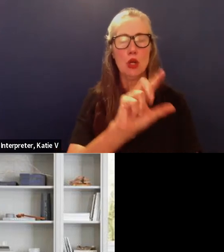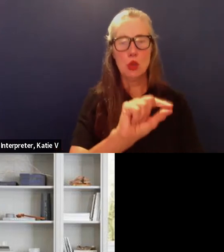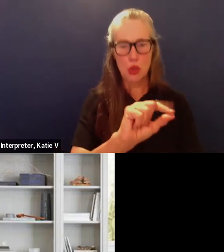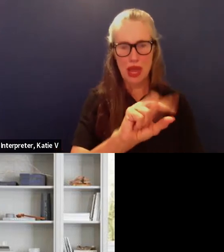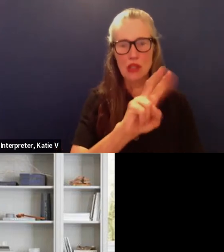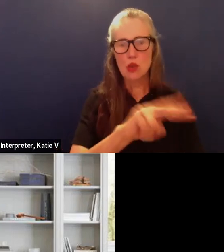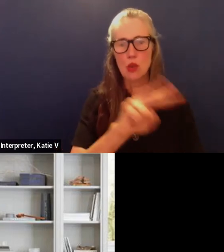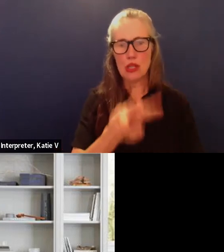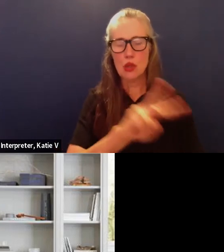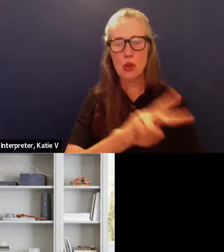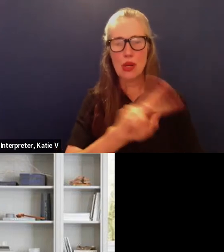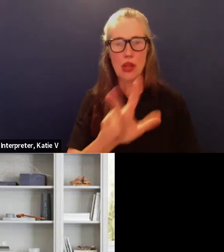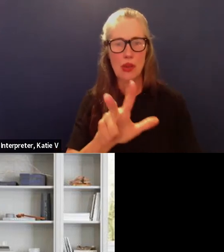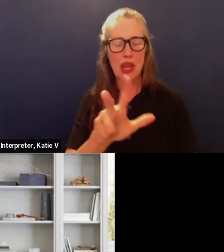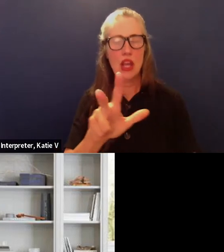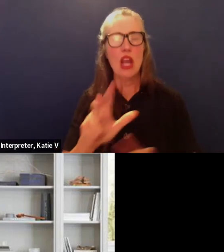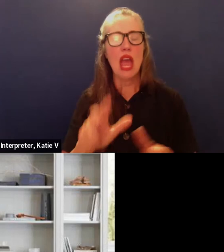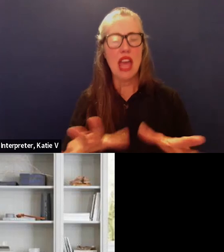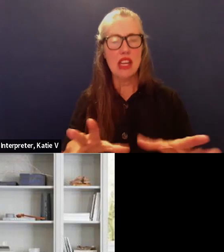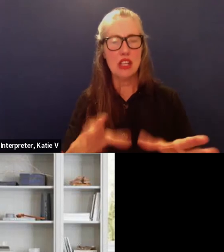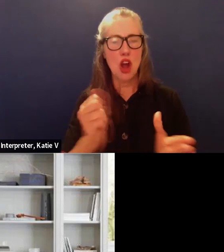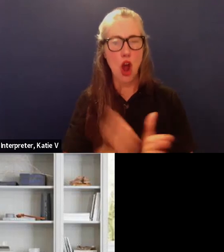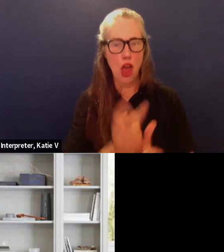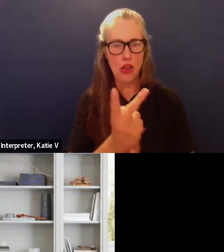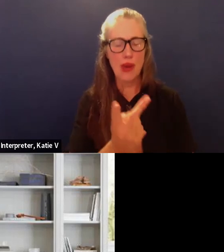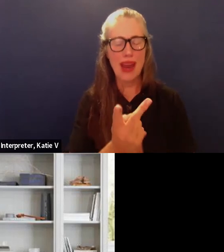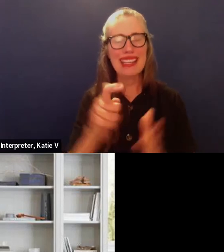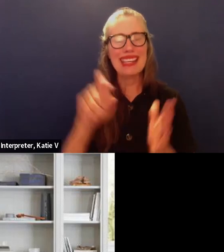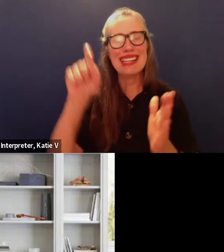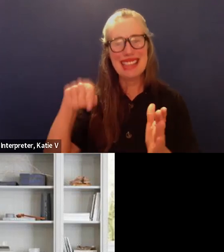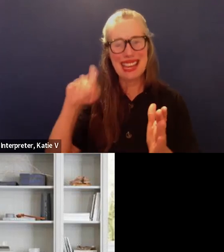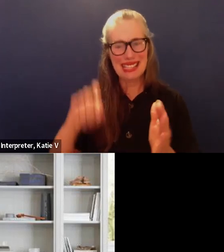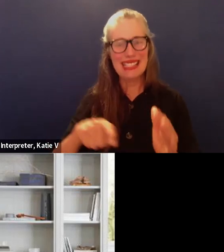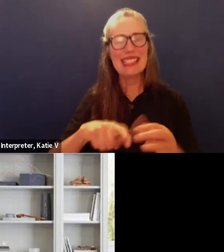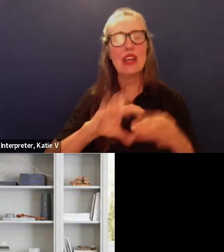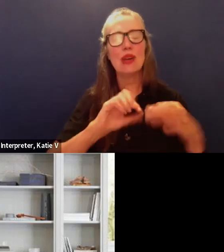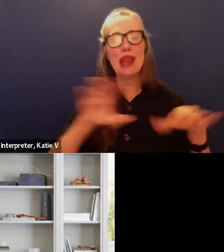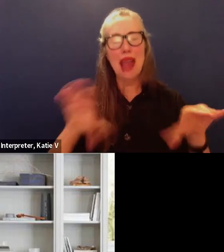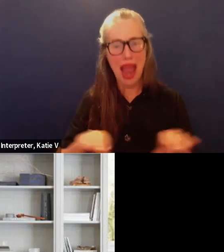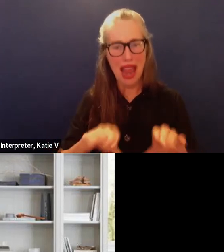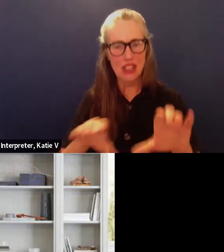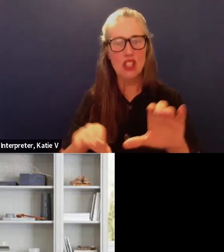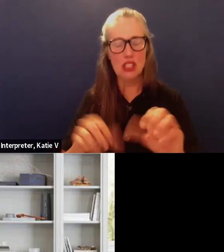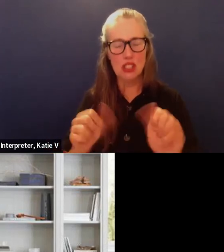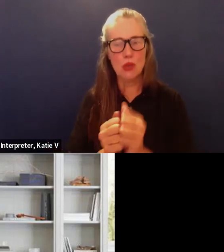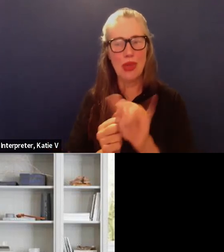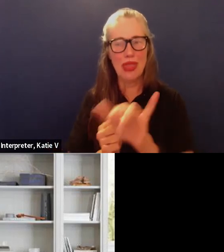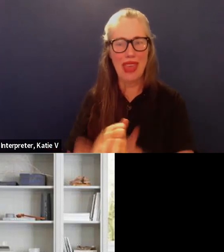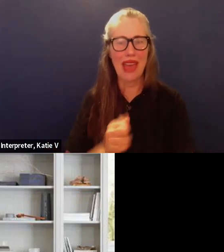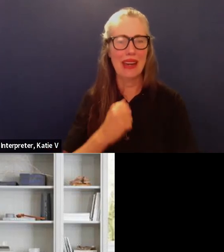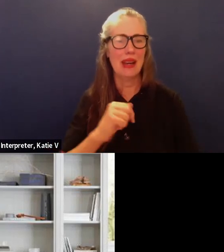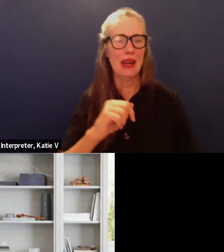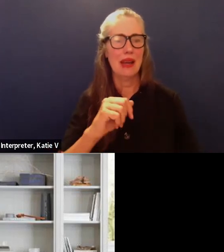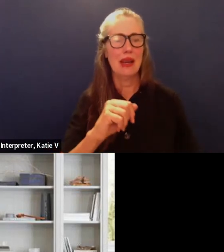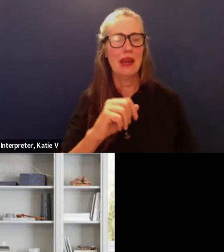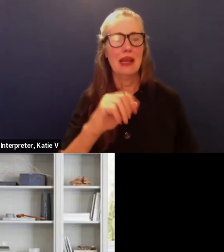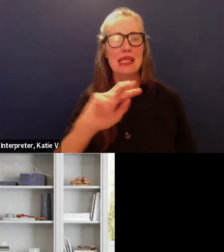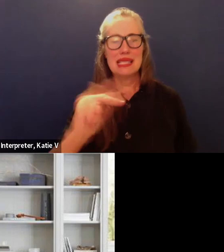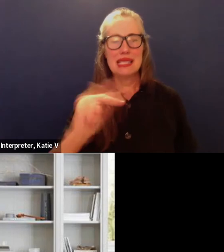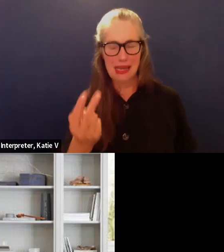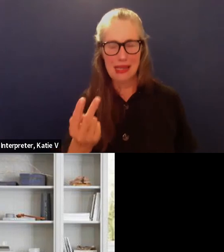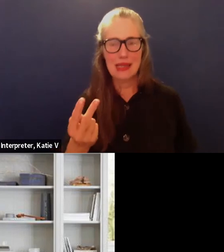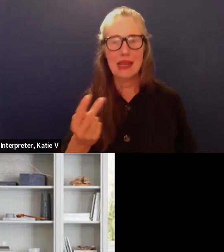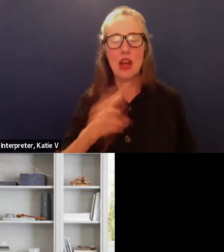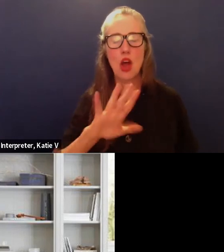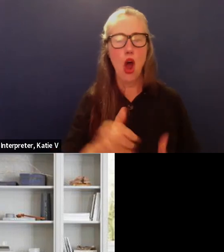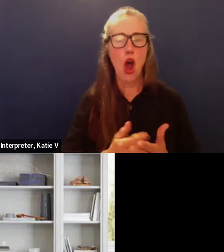and authorizing necessary actions in connection therewith. Second. Okay. All in